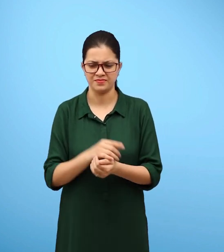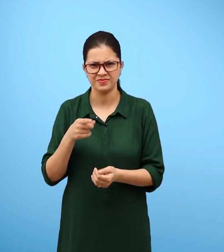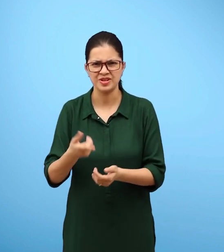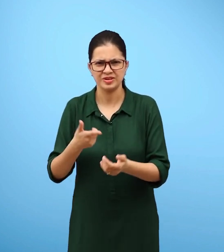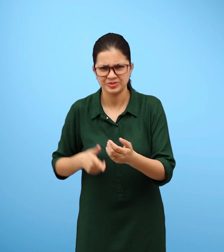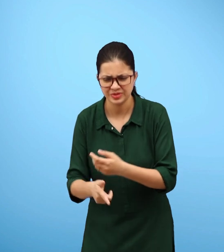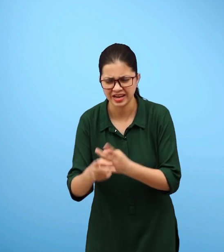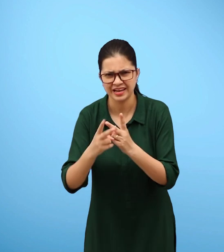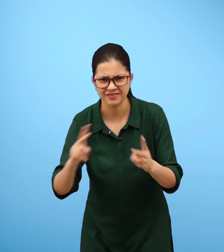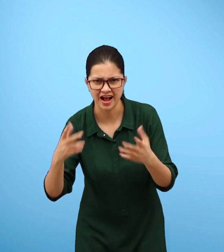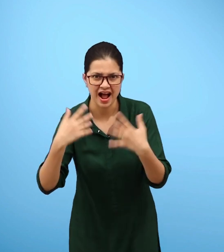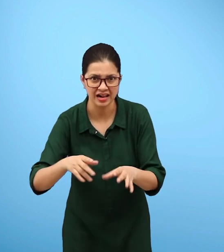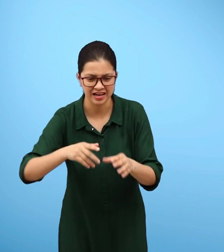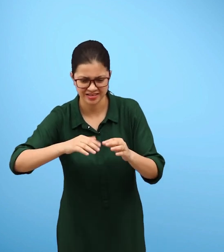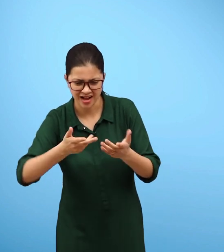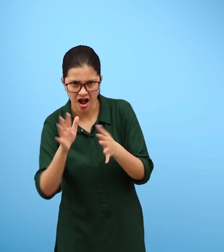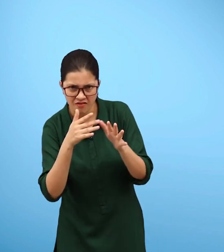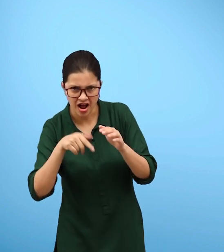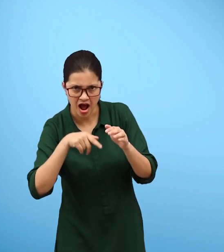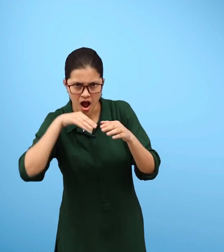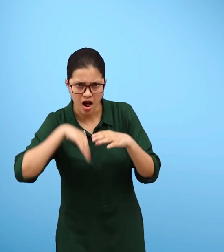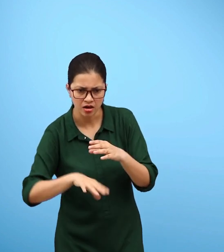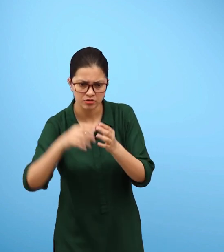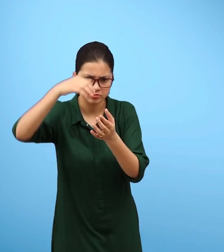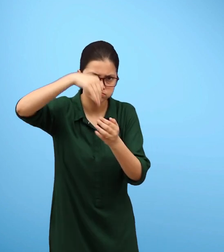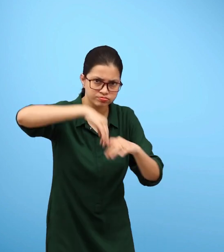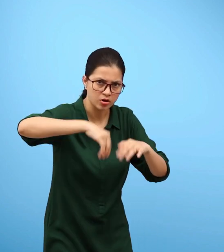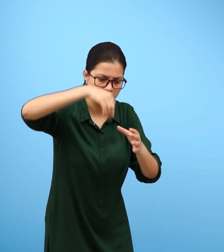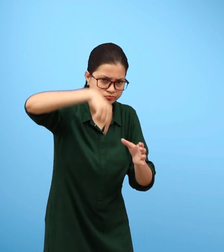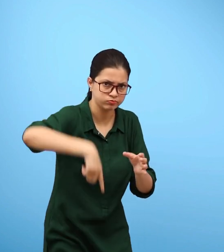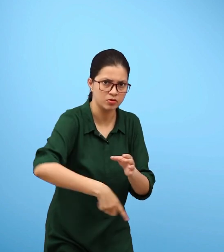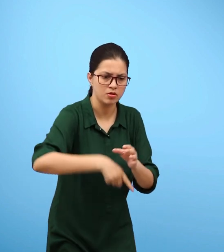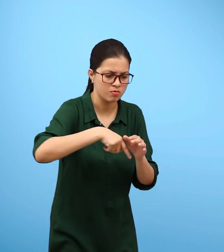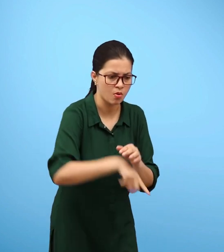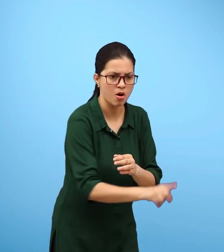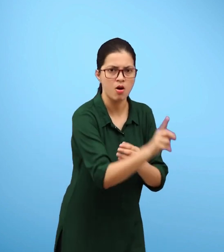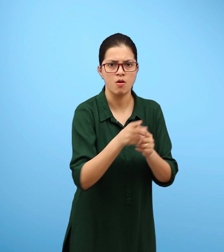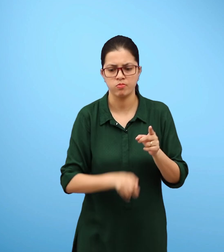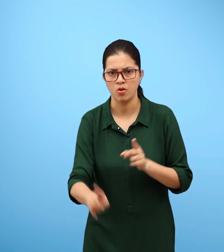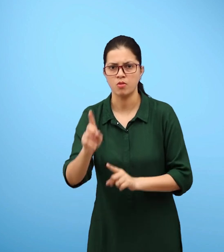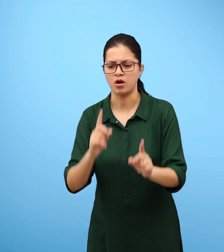These burrows also make spaces available for air to move in and out of the soil.